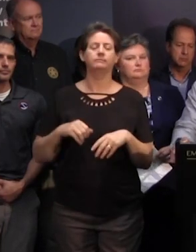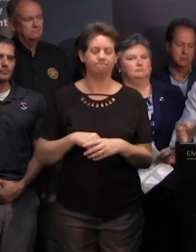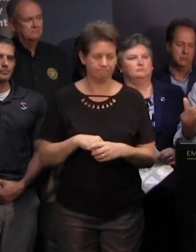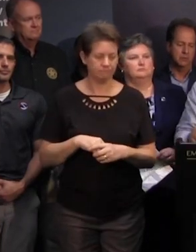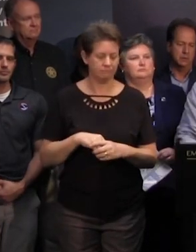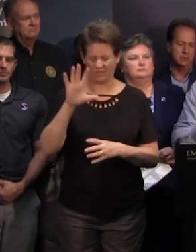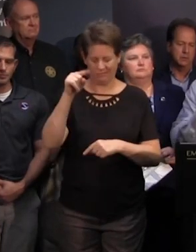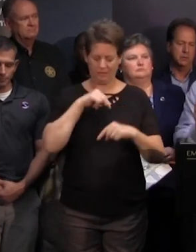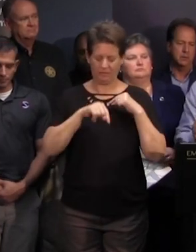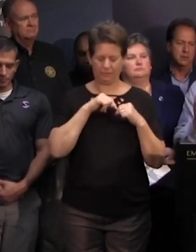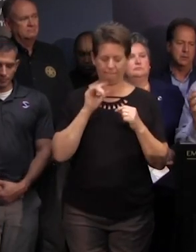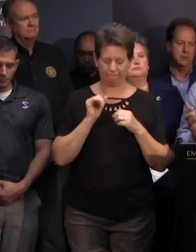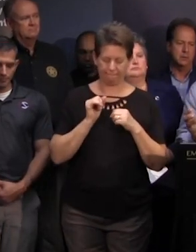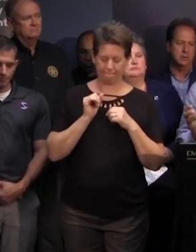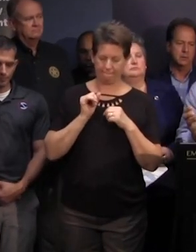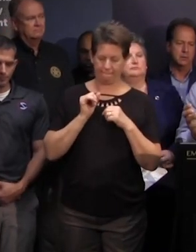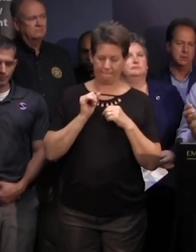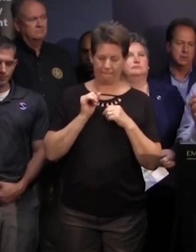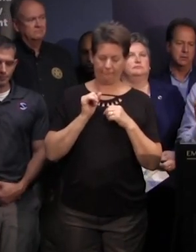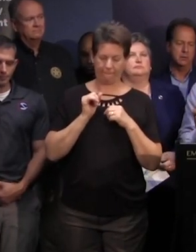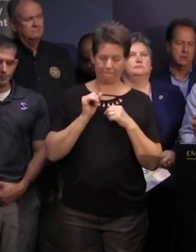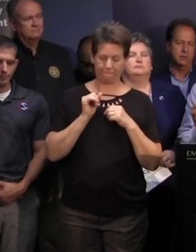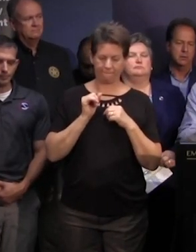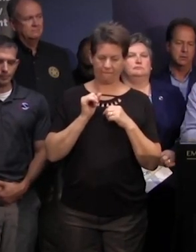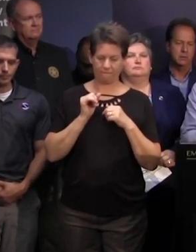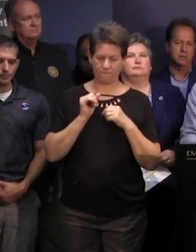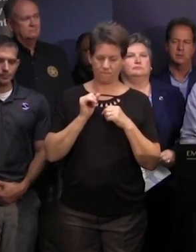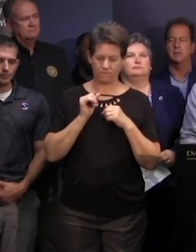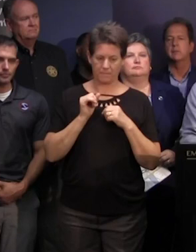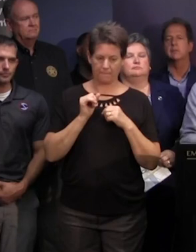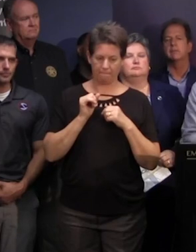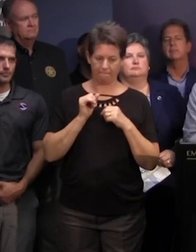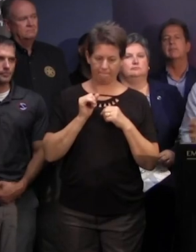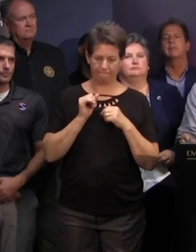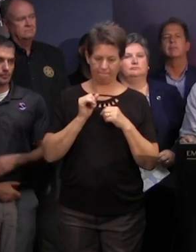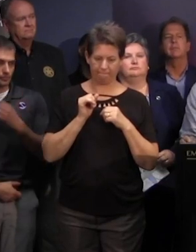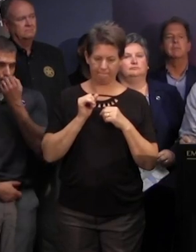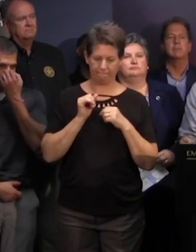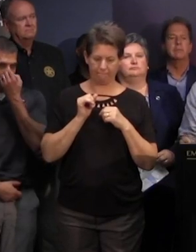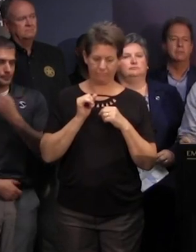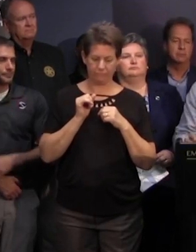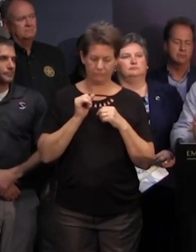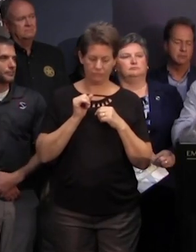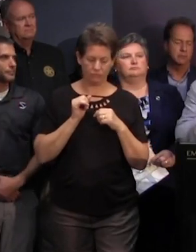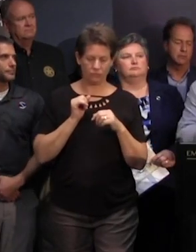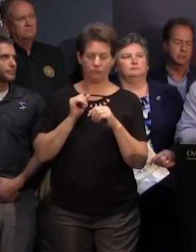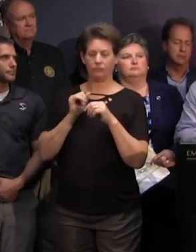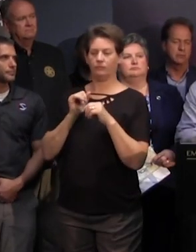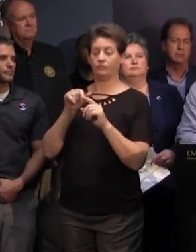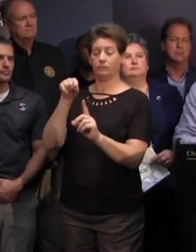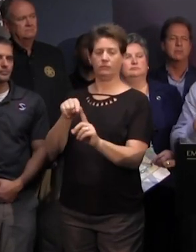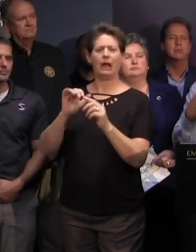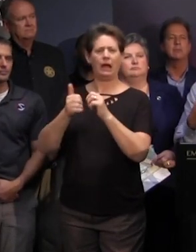i'm sorry let me back up how do we load the uh i-26 reverted lane on the eastbound side uh in